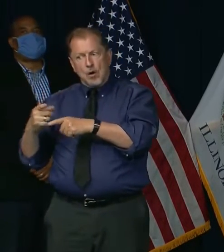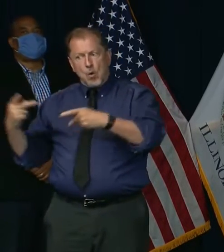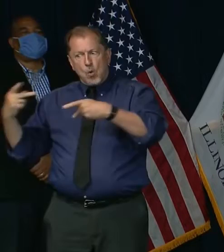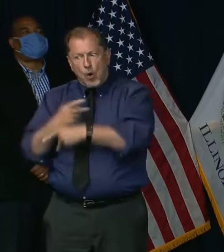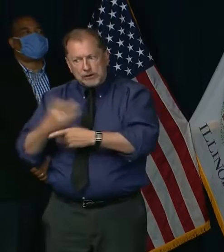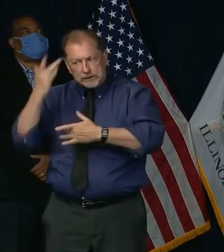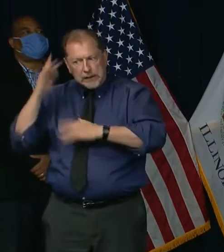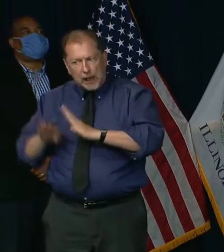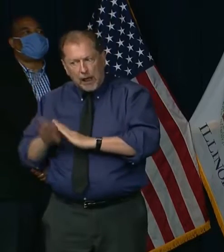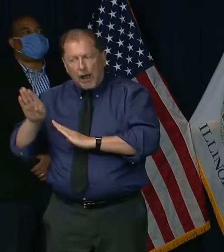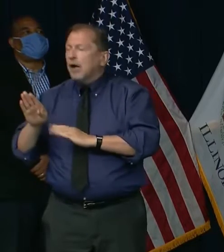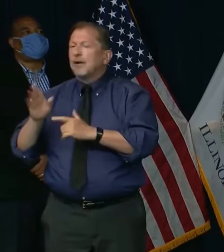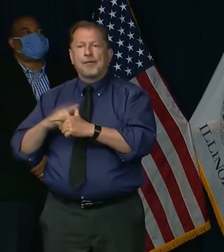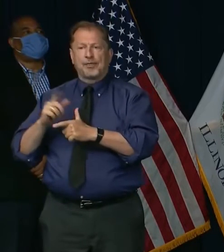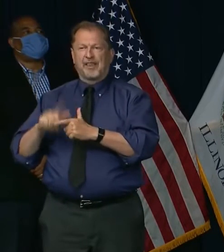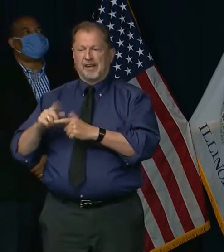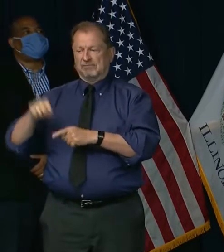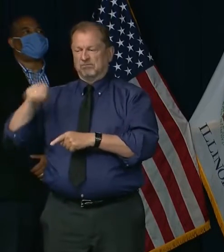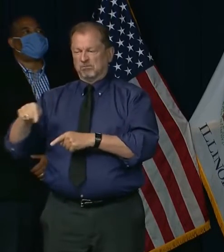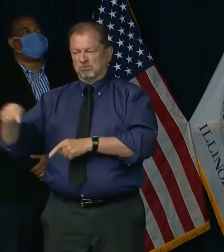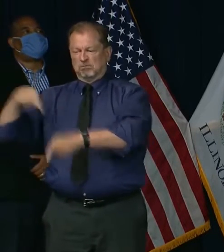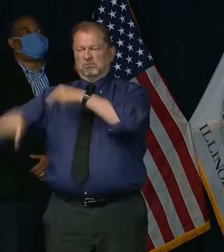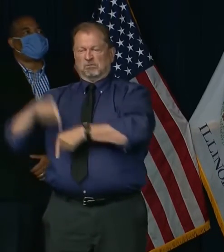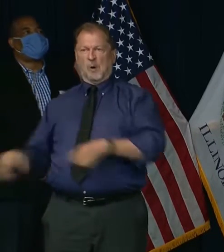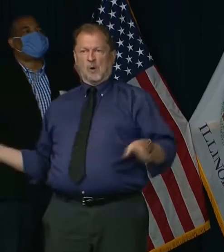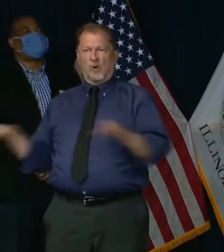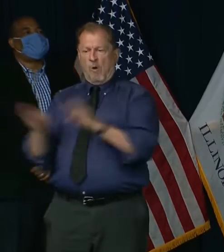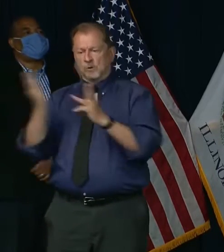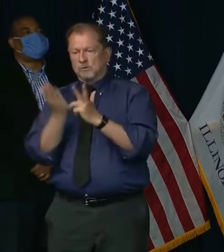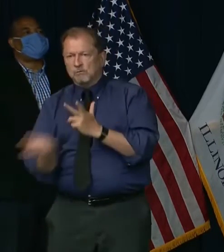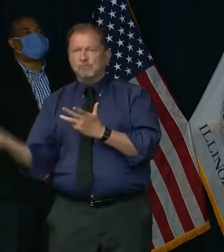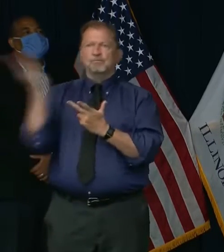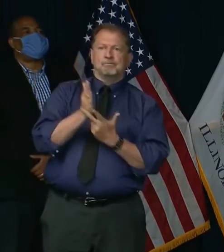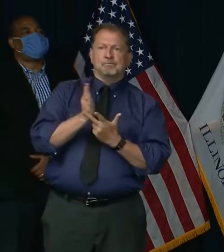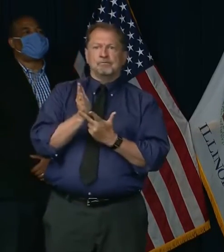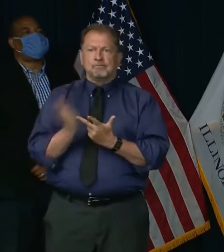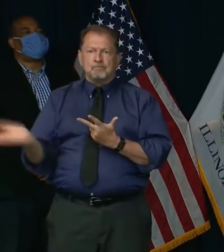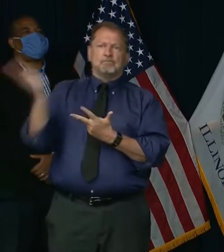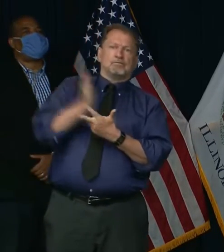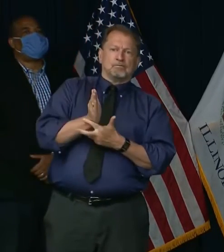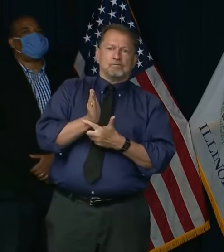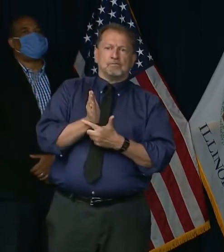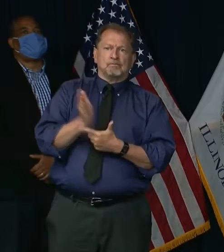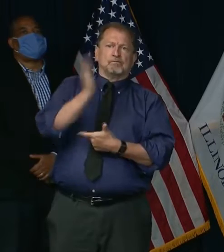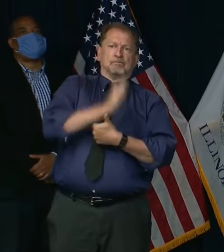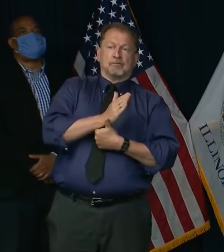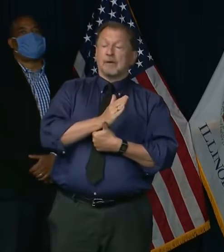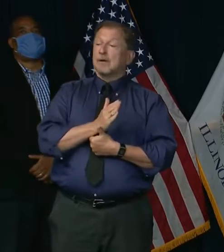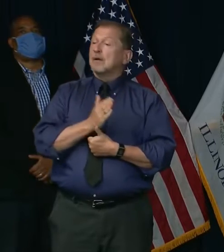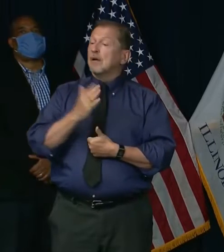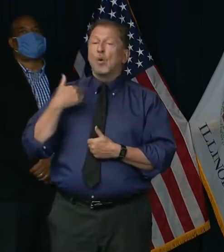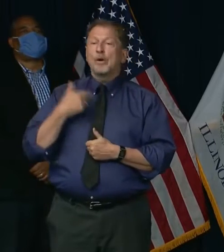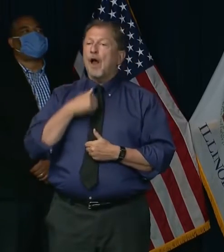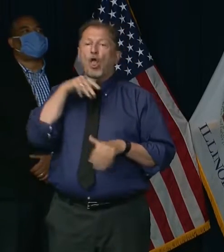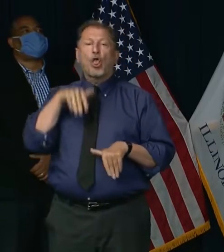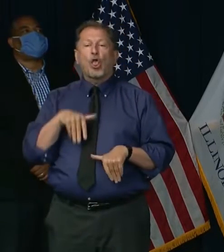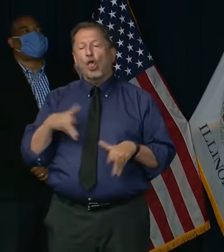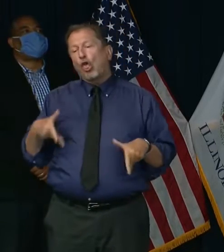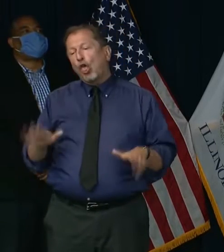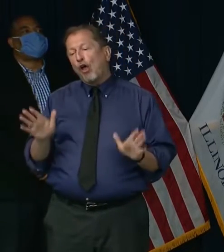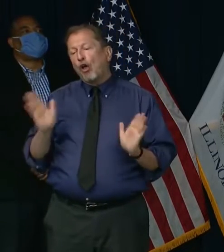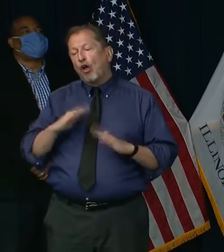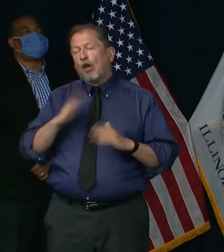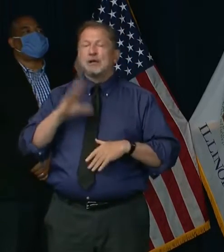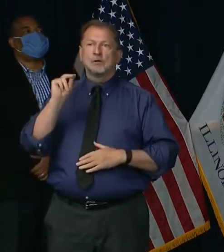Ours will not be one of the states that takes no action in response to a return to the peak. Until we have a